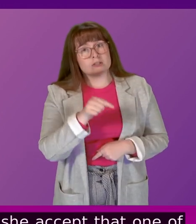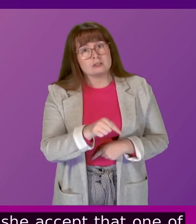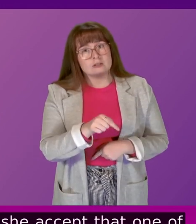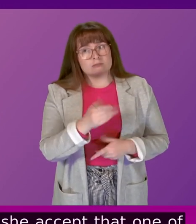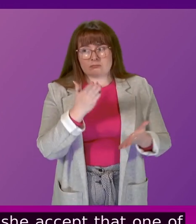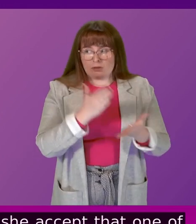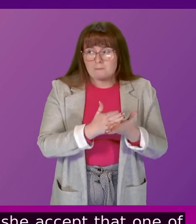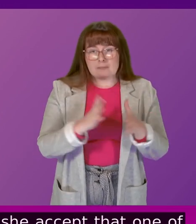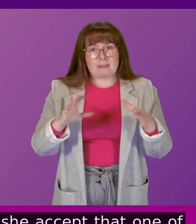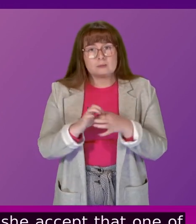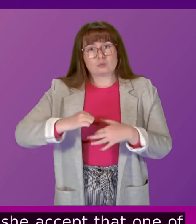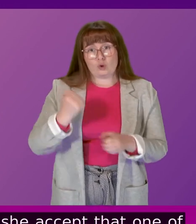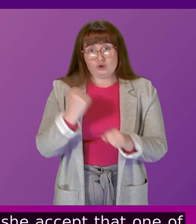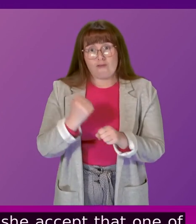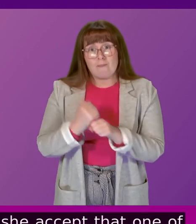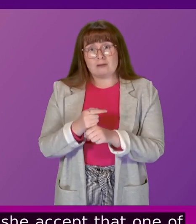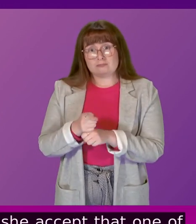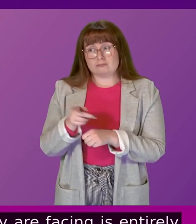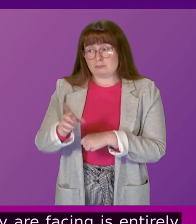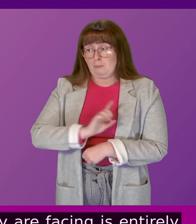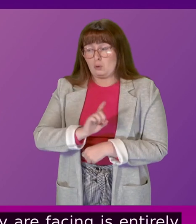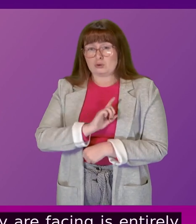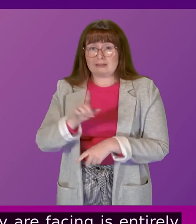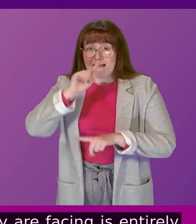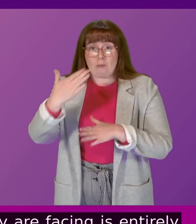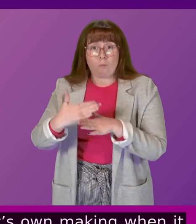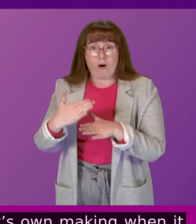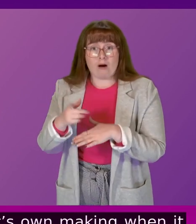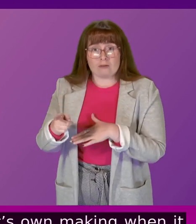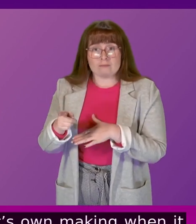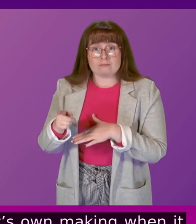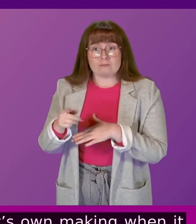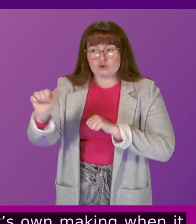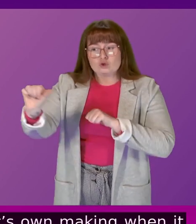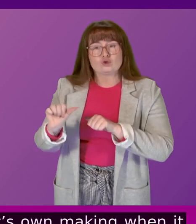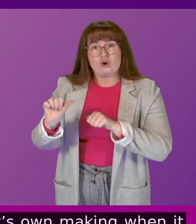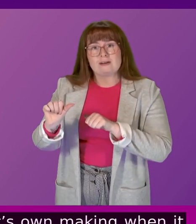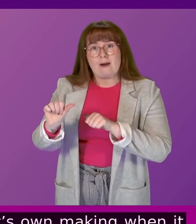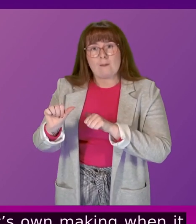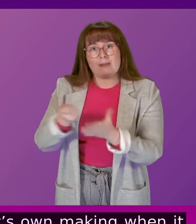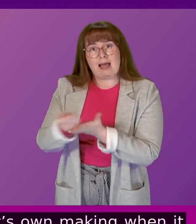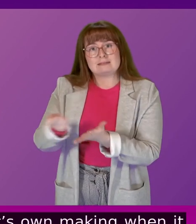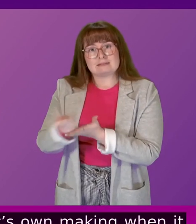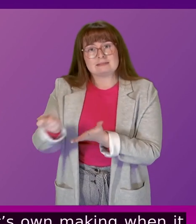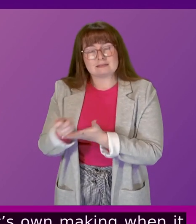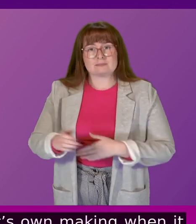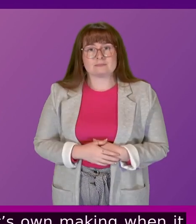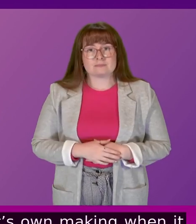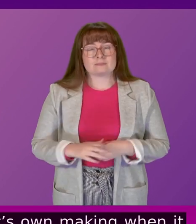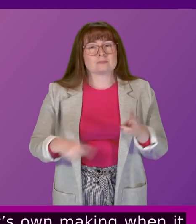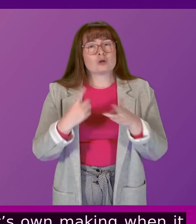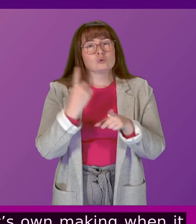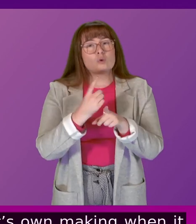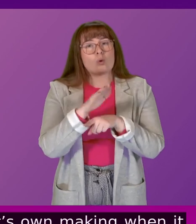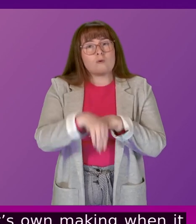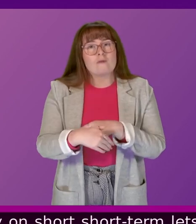entirely one of the Scottish Government's own making when it comes to the unworkable policy on short-term lets? And when she talks about public